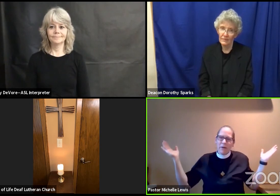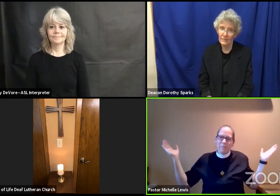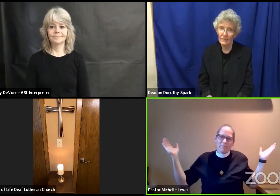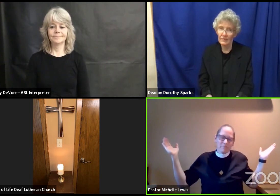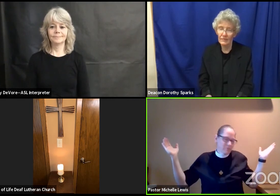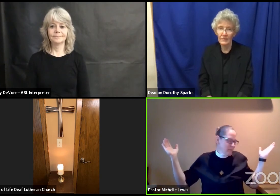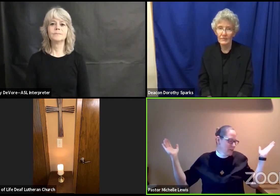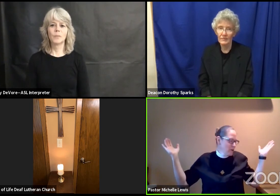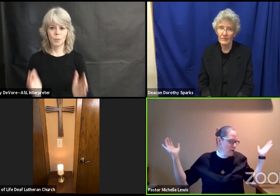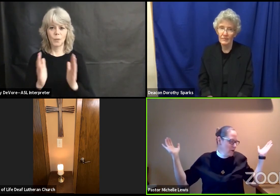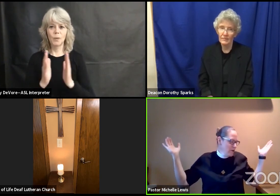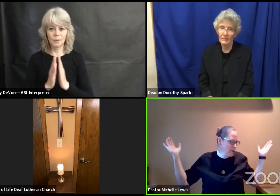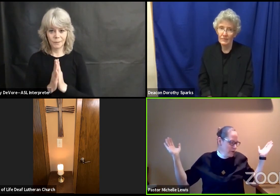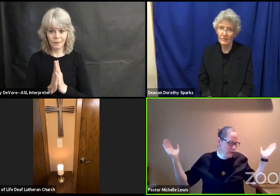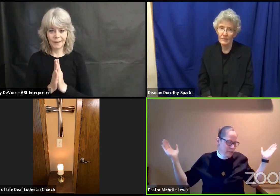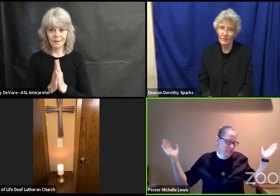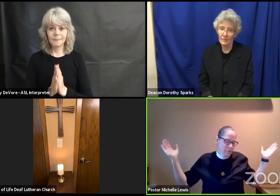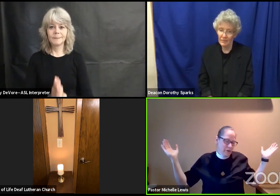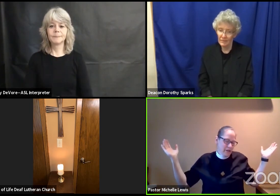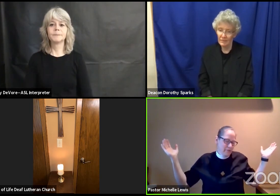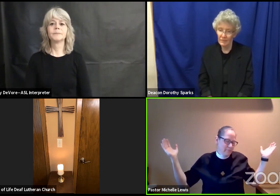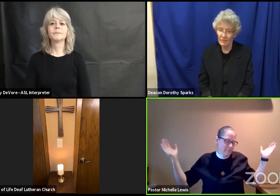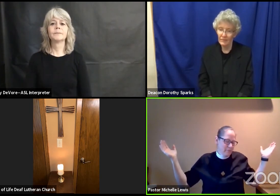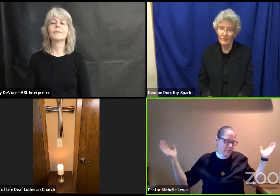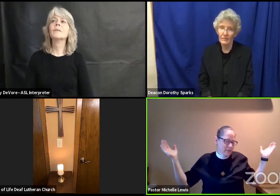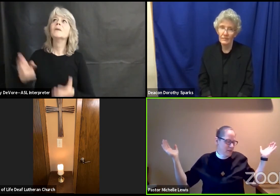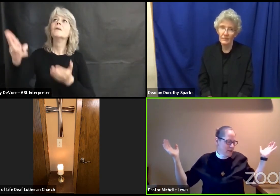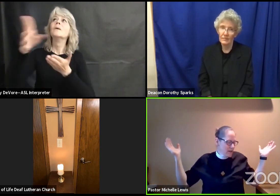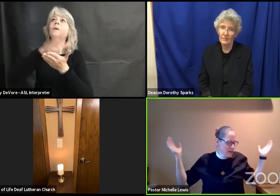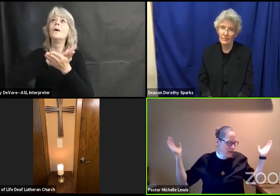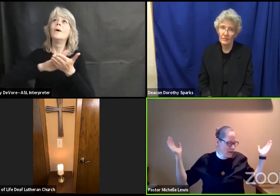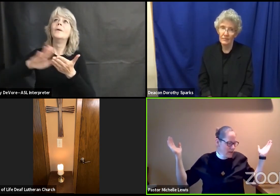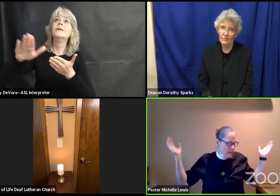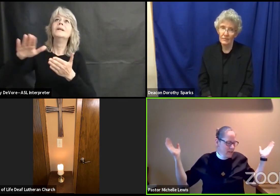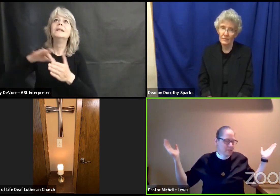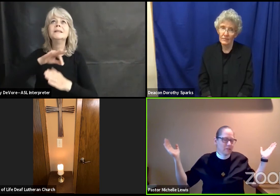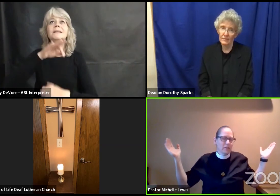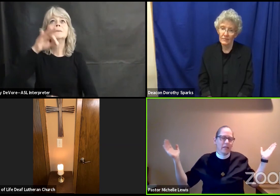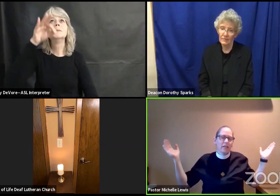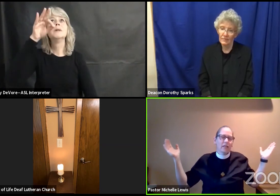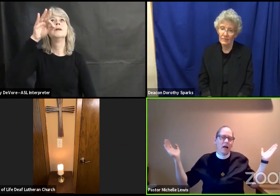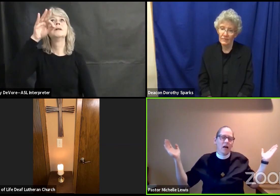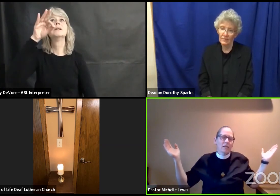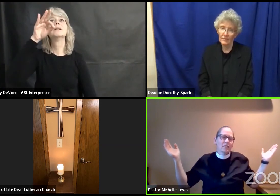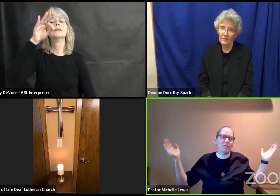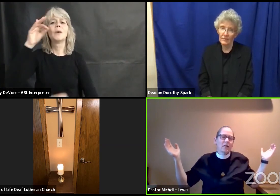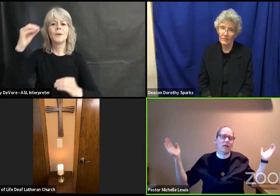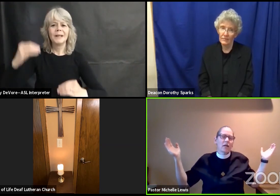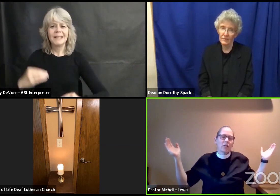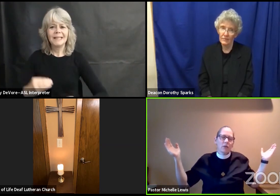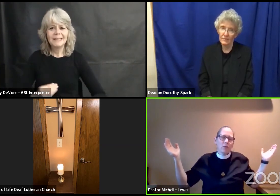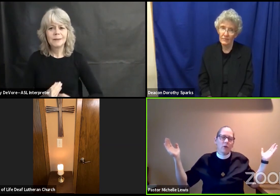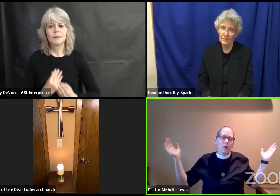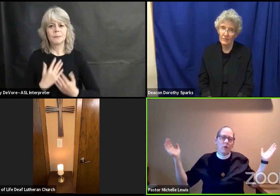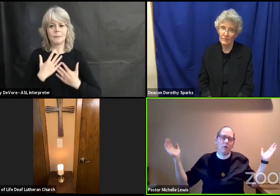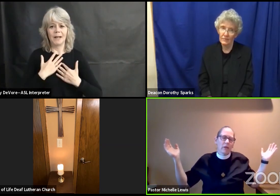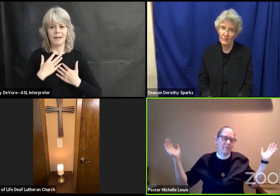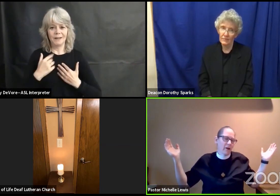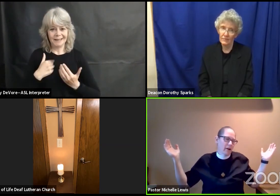holy spirit kindle in us your holy fire